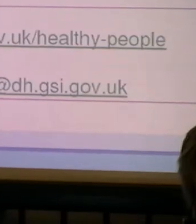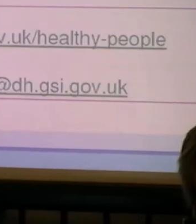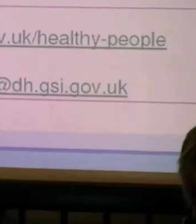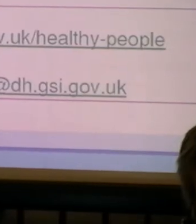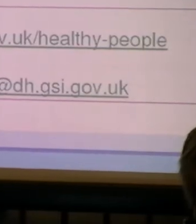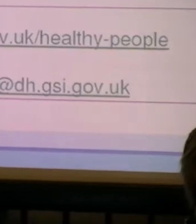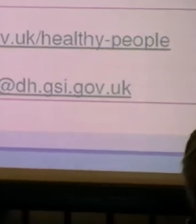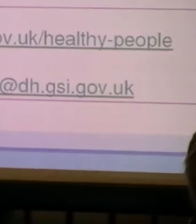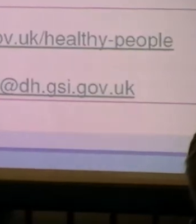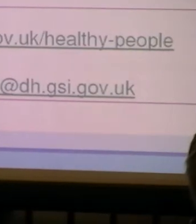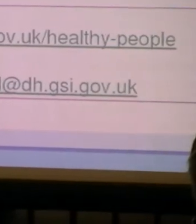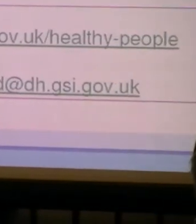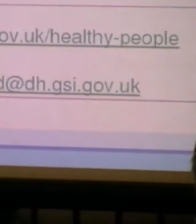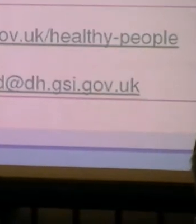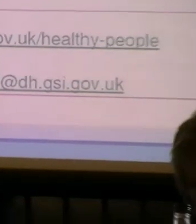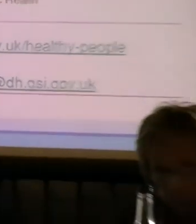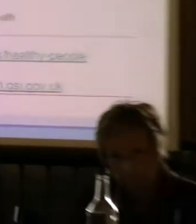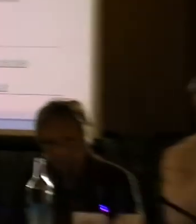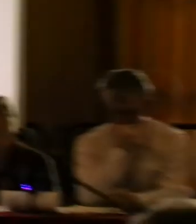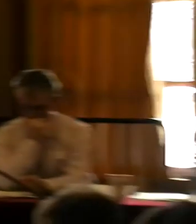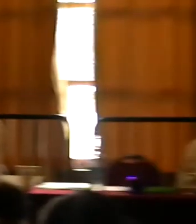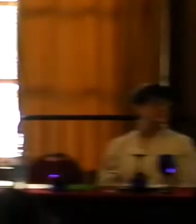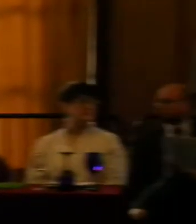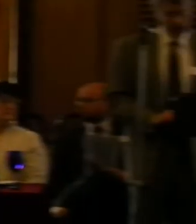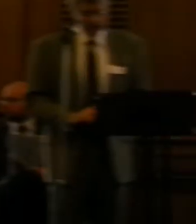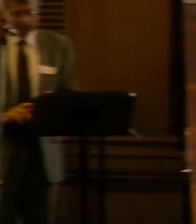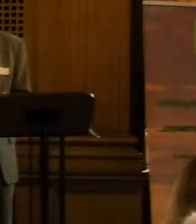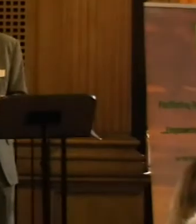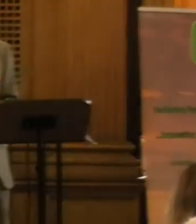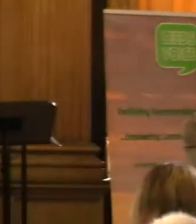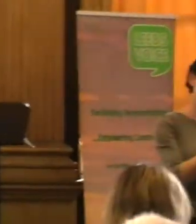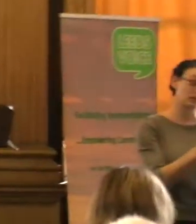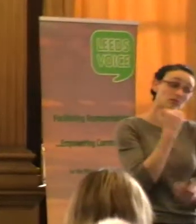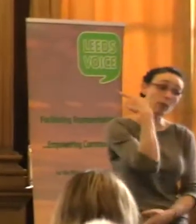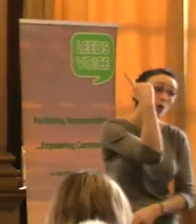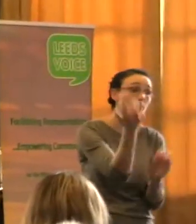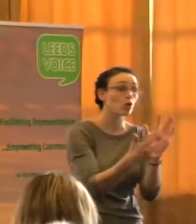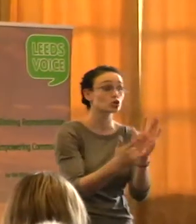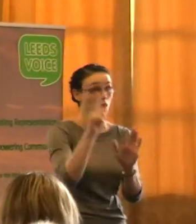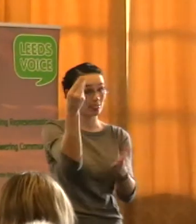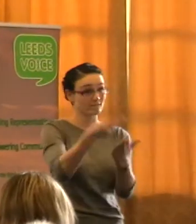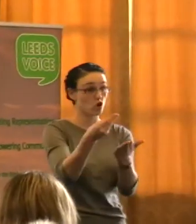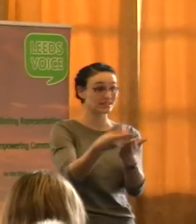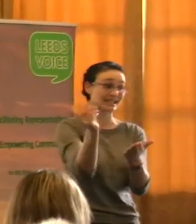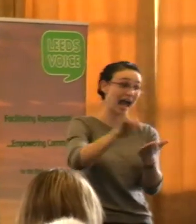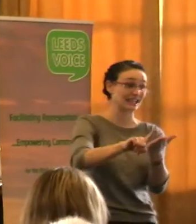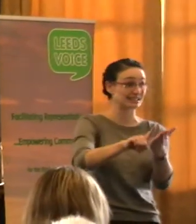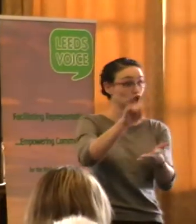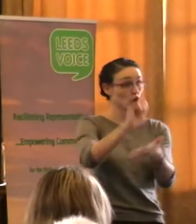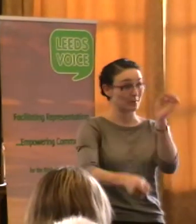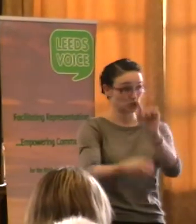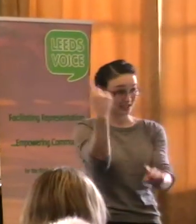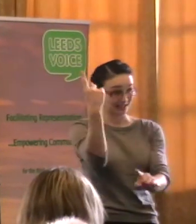particularly, the one to really go for is the funding and commissioning and the outcomes